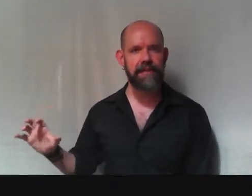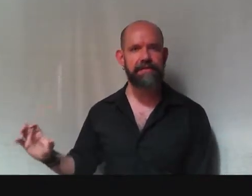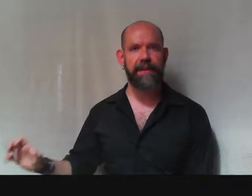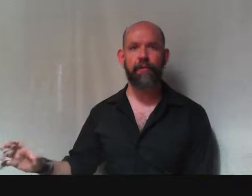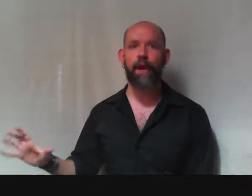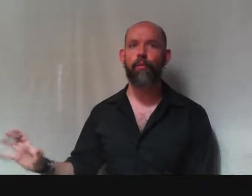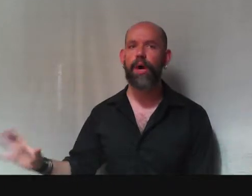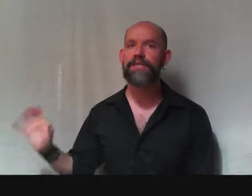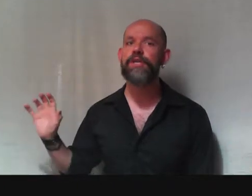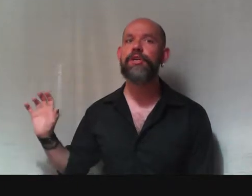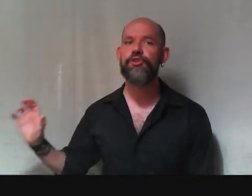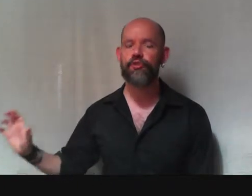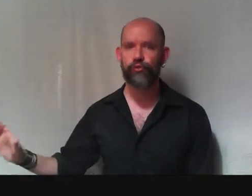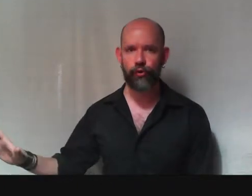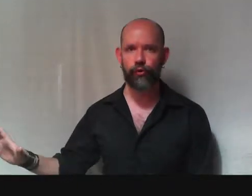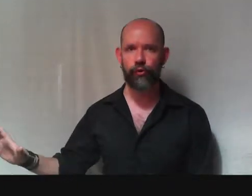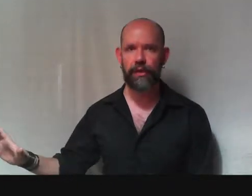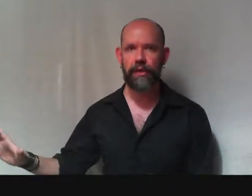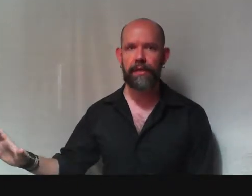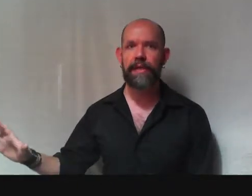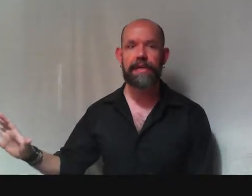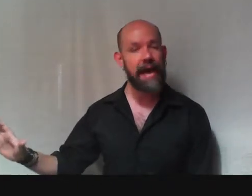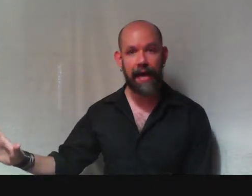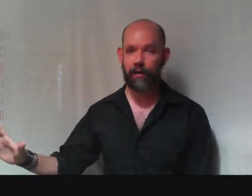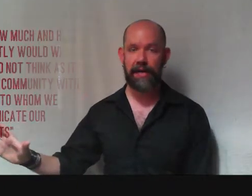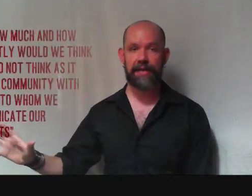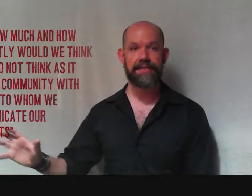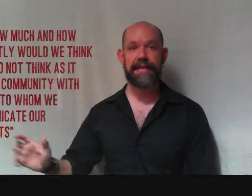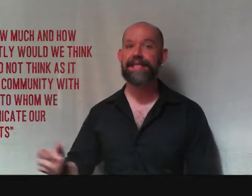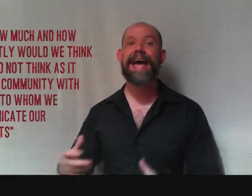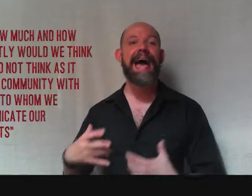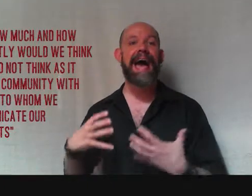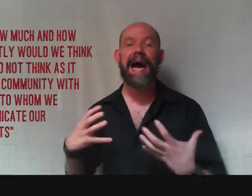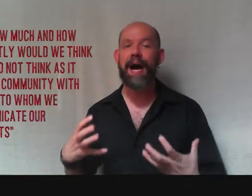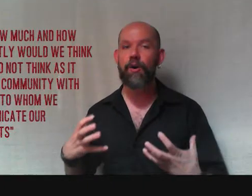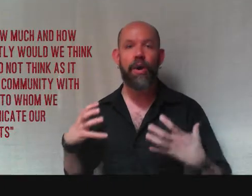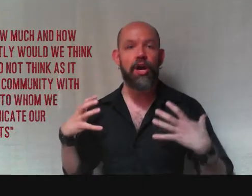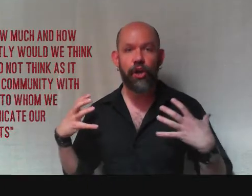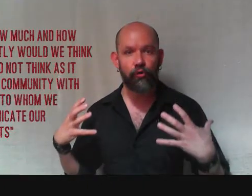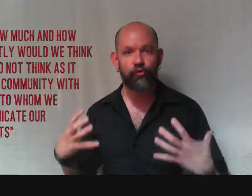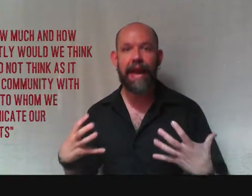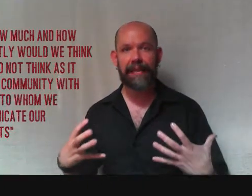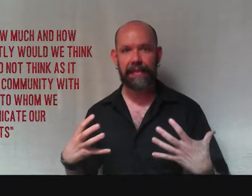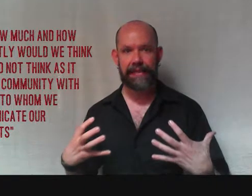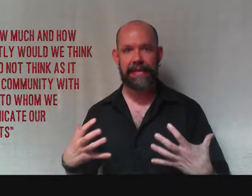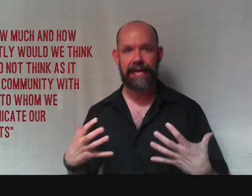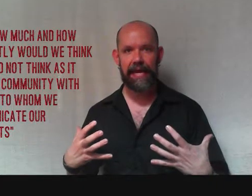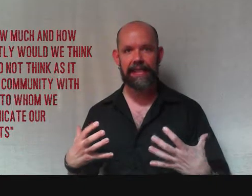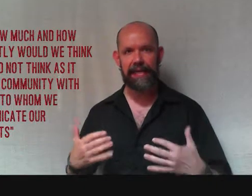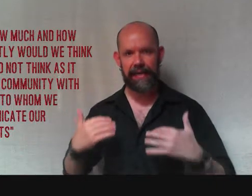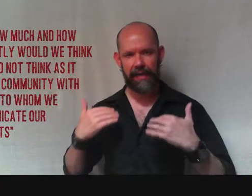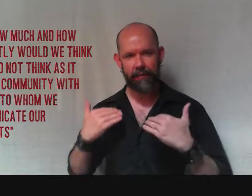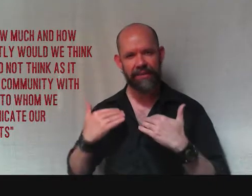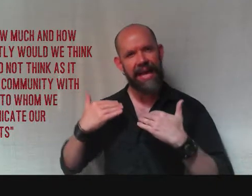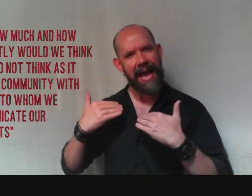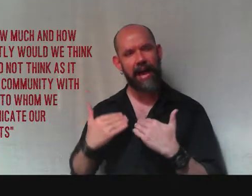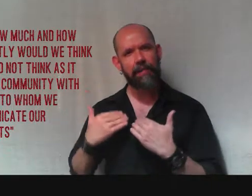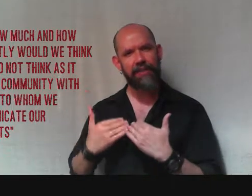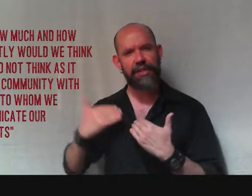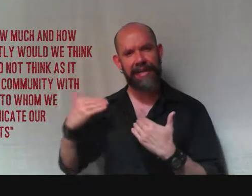to figure out what's true. Now, Kant says, how correctly can I think? In other words, how much can